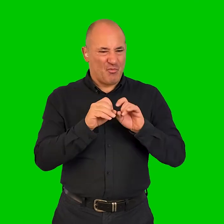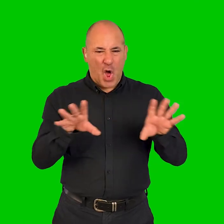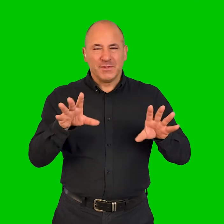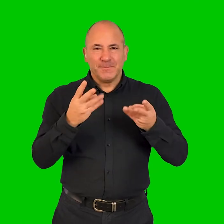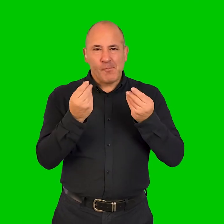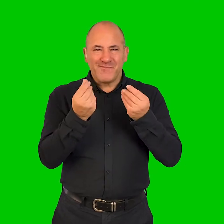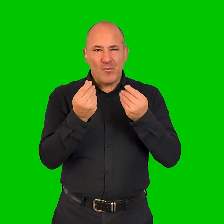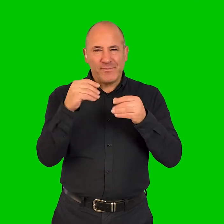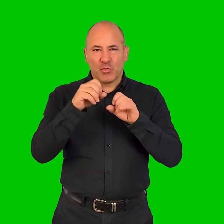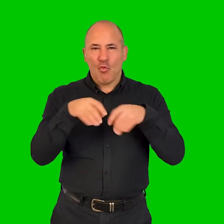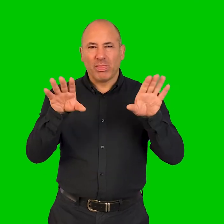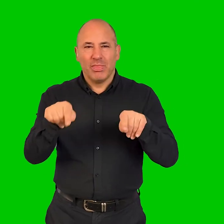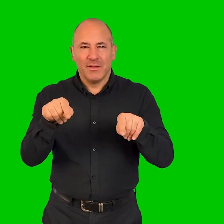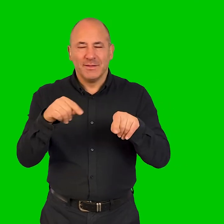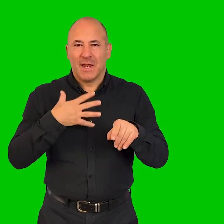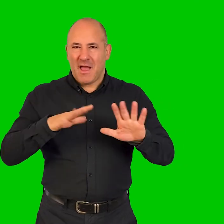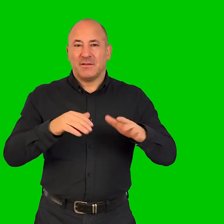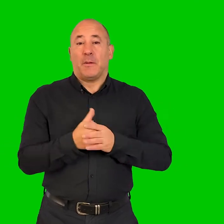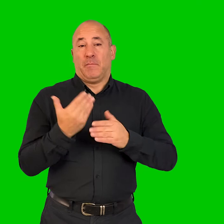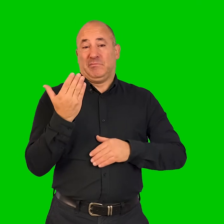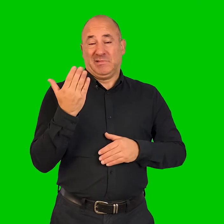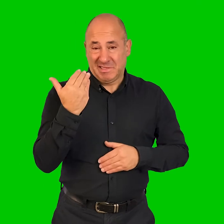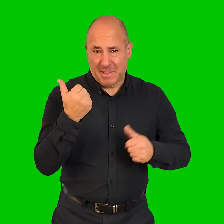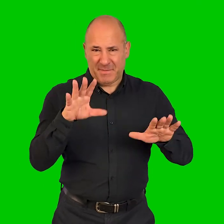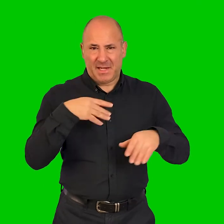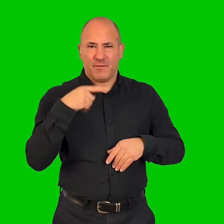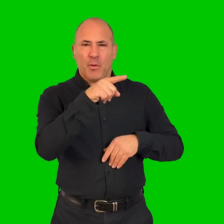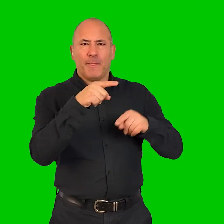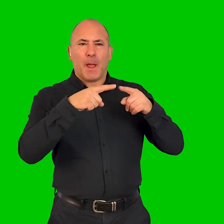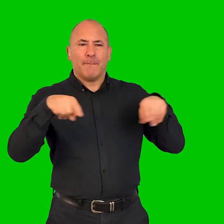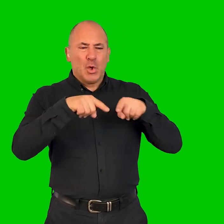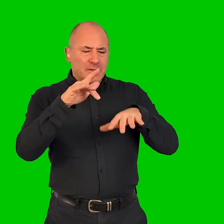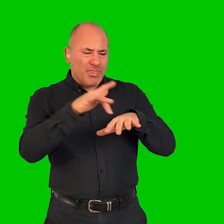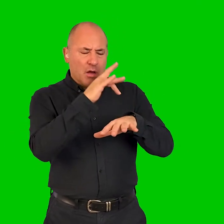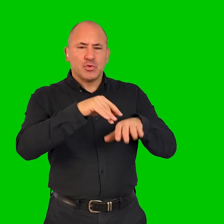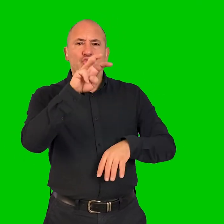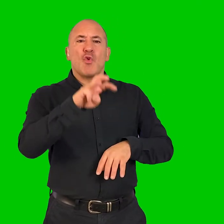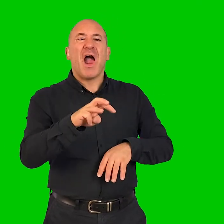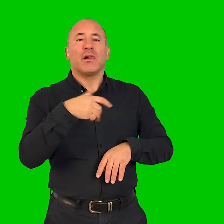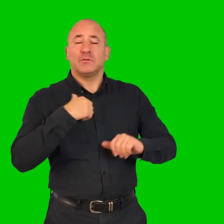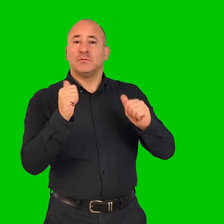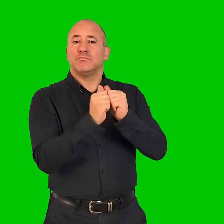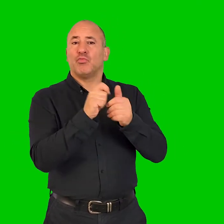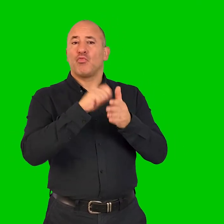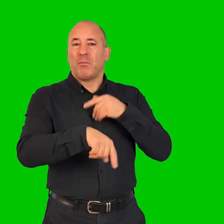recitation of a writing. I recently done a commission for Music Theatre Wales,